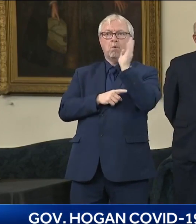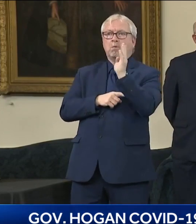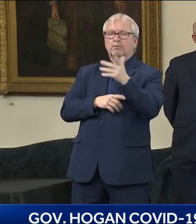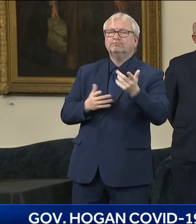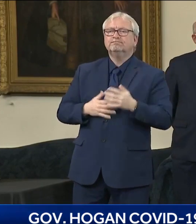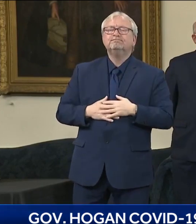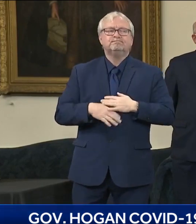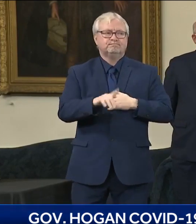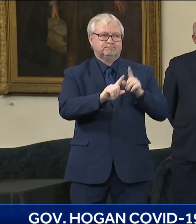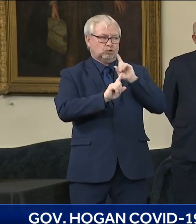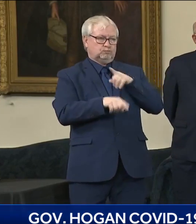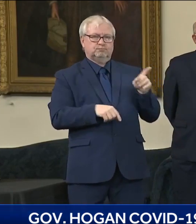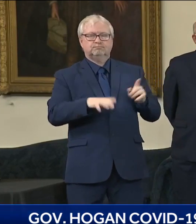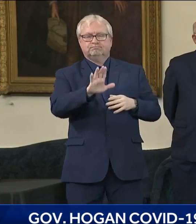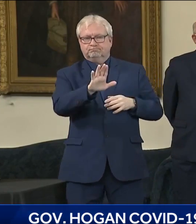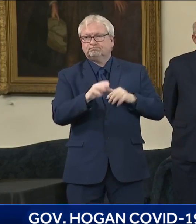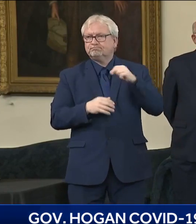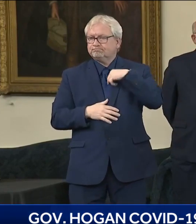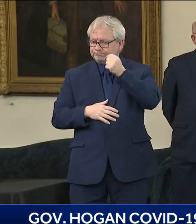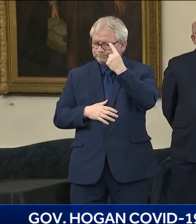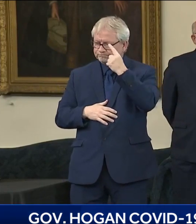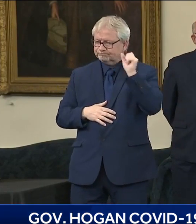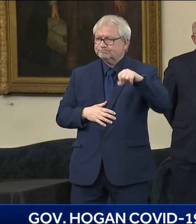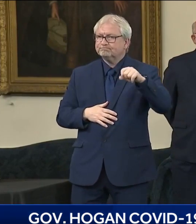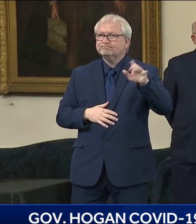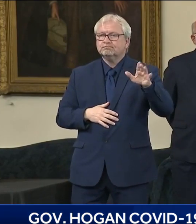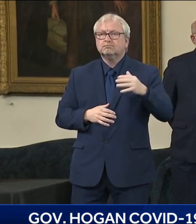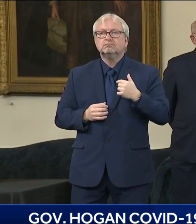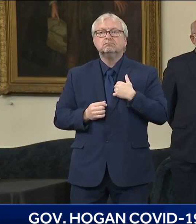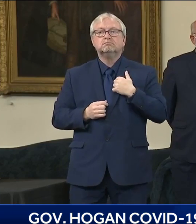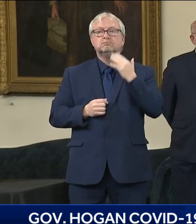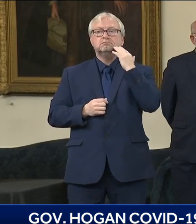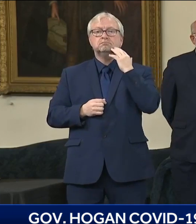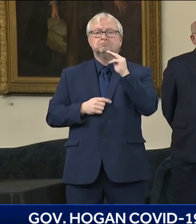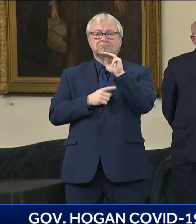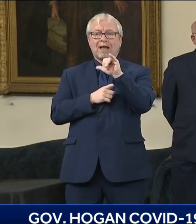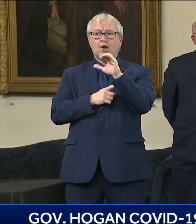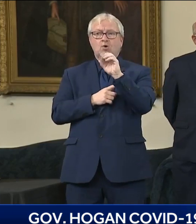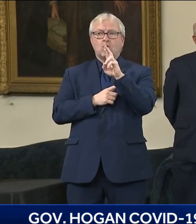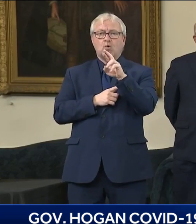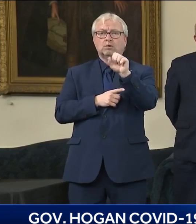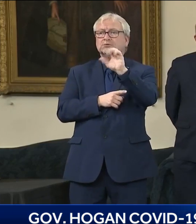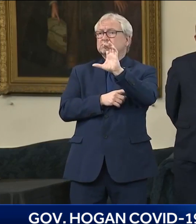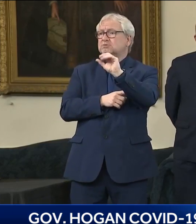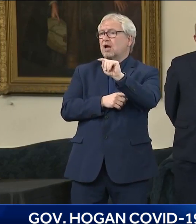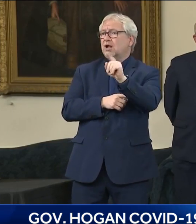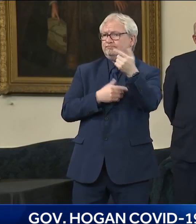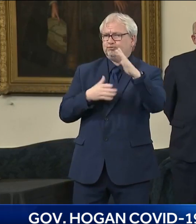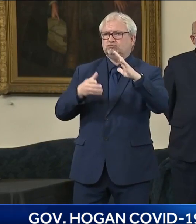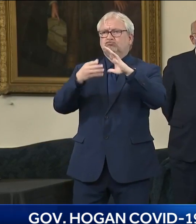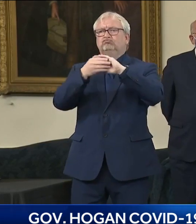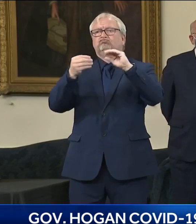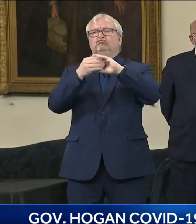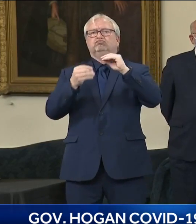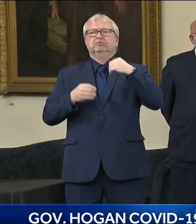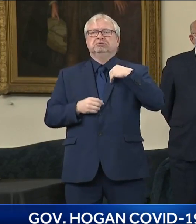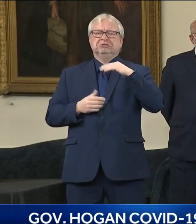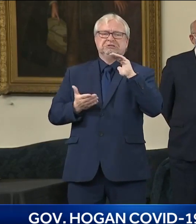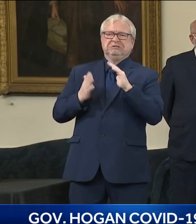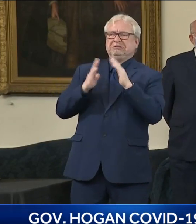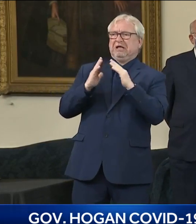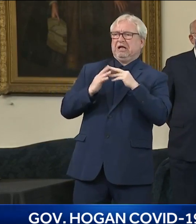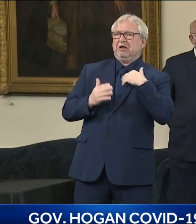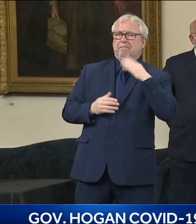less than they should have been allocated. And my comment was simply a factual one saying that the city actually had a higher